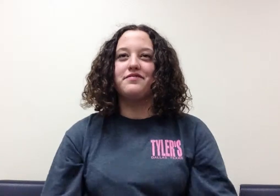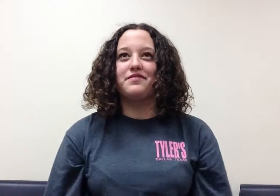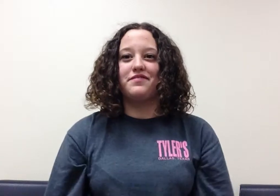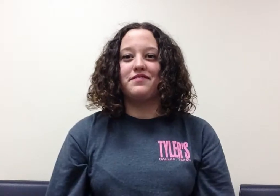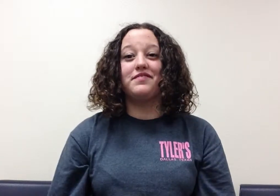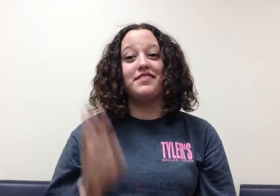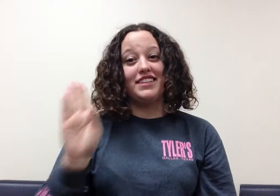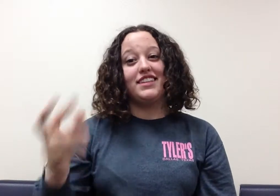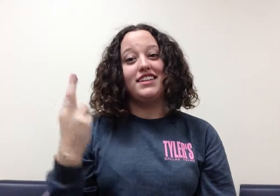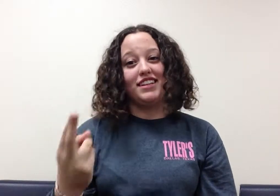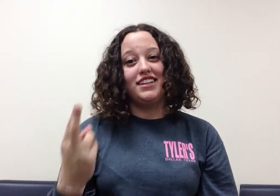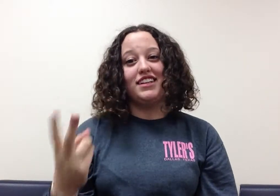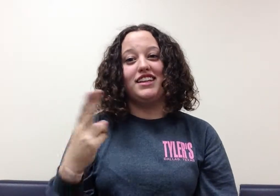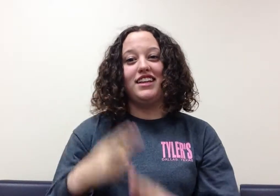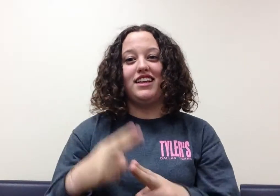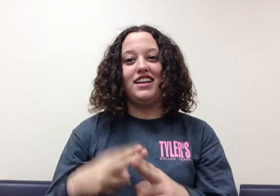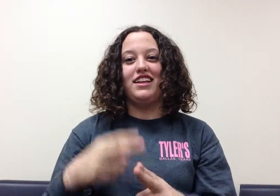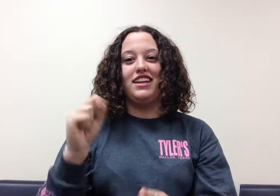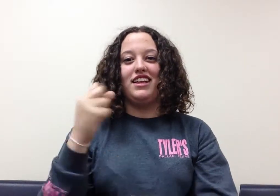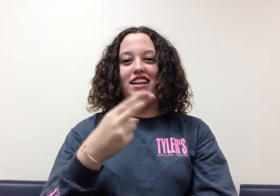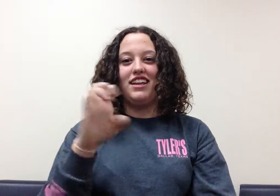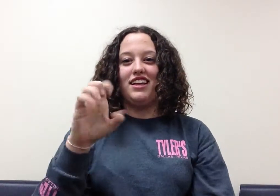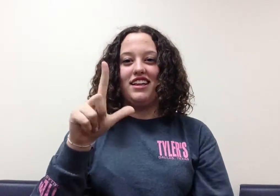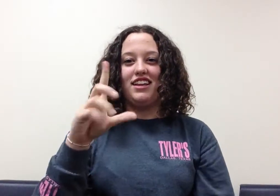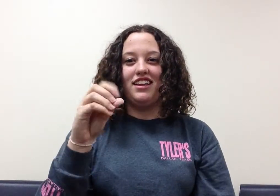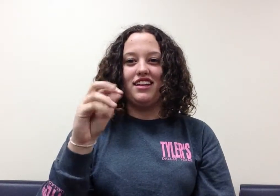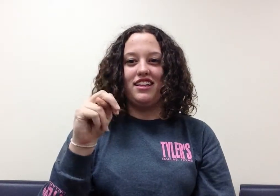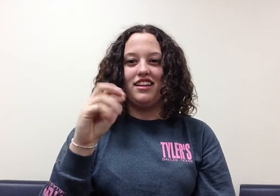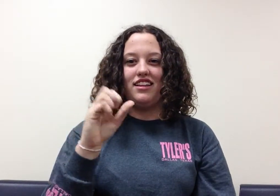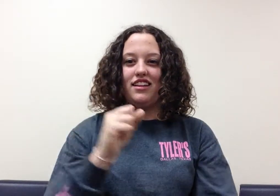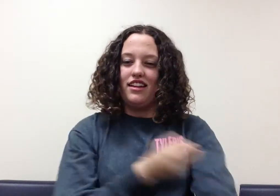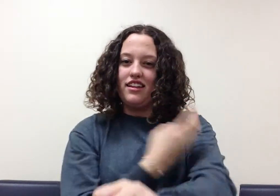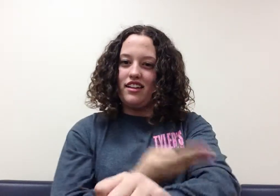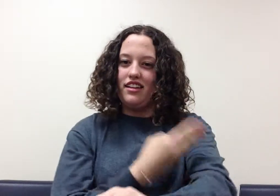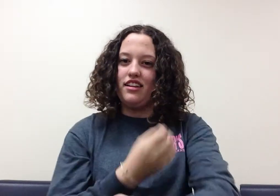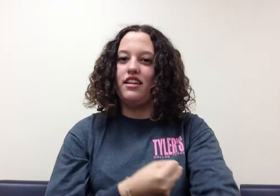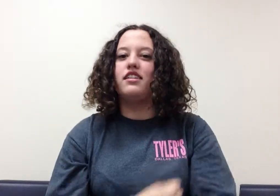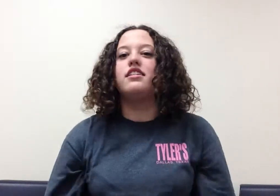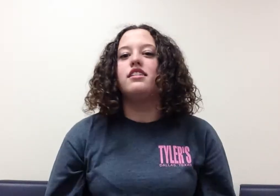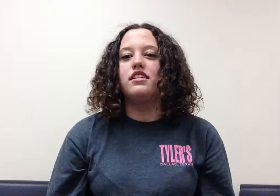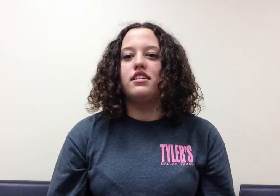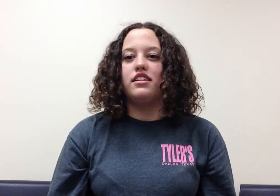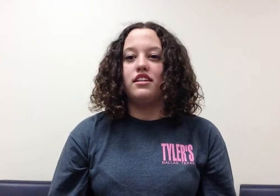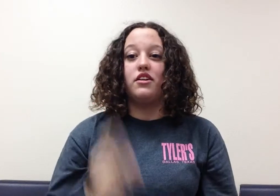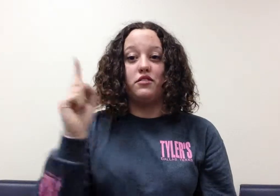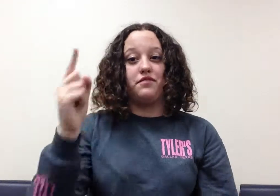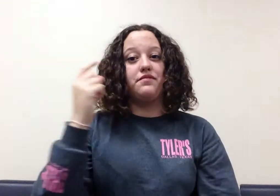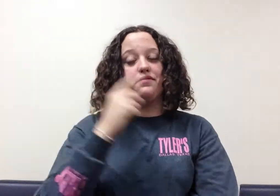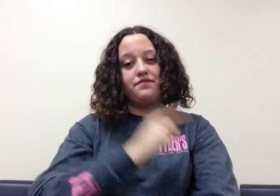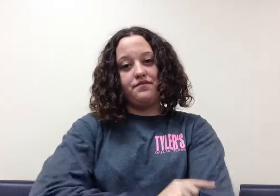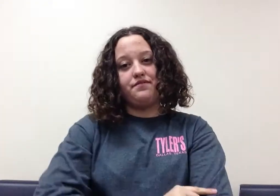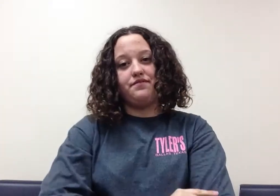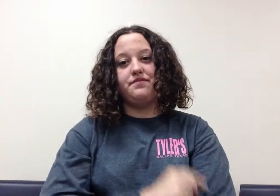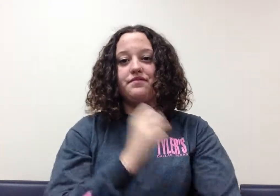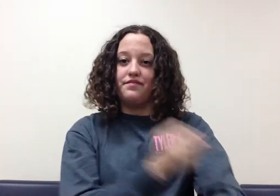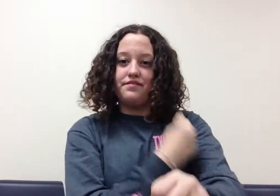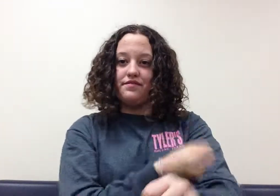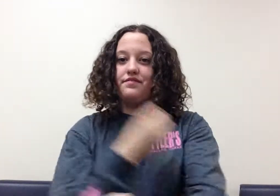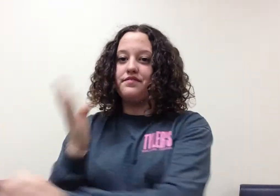His best friend's name was Sheldon. One day, Sheldon and Bartholomew were